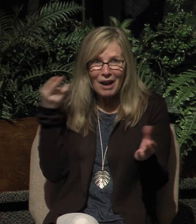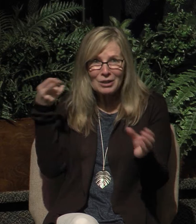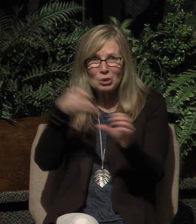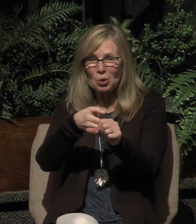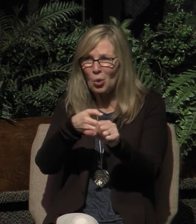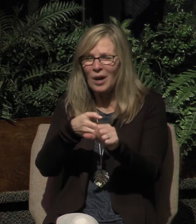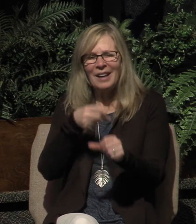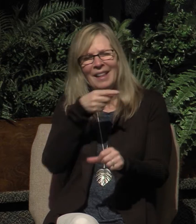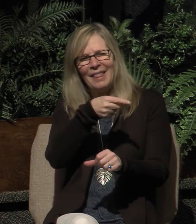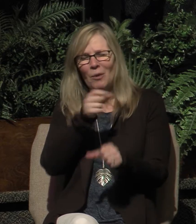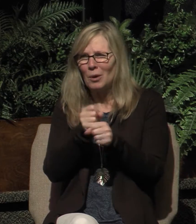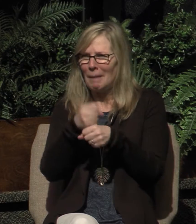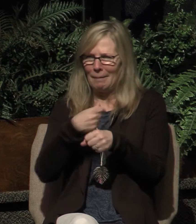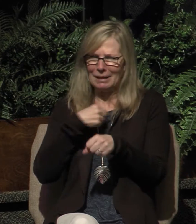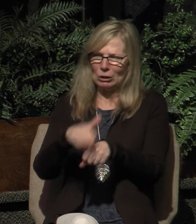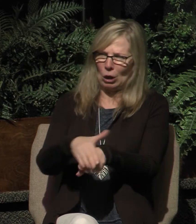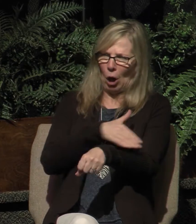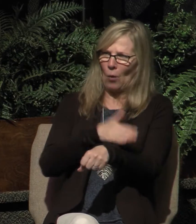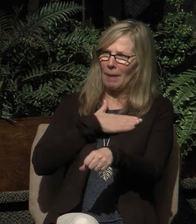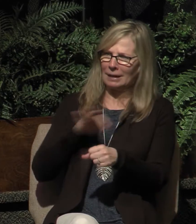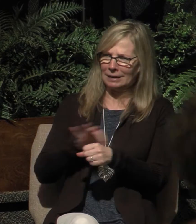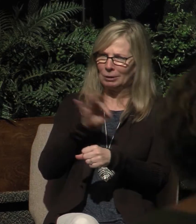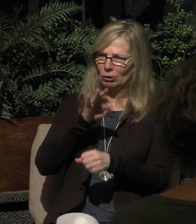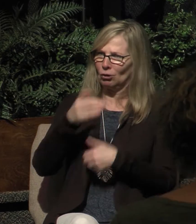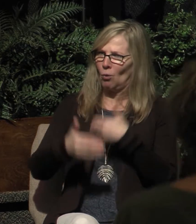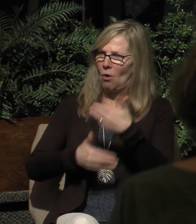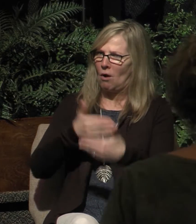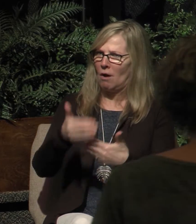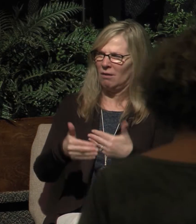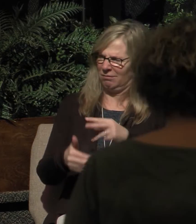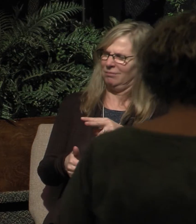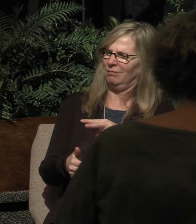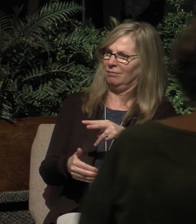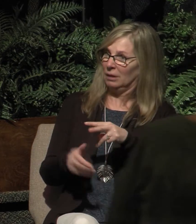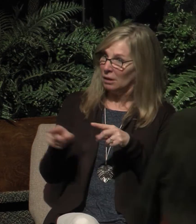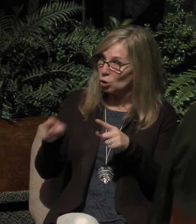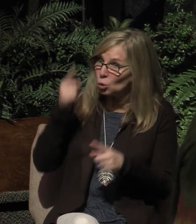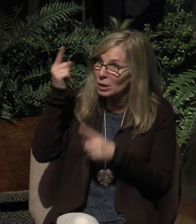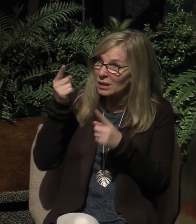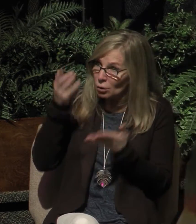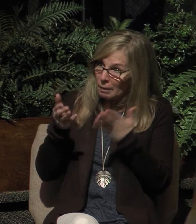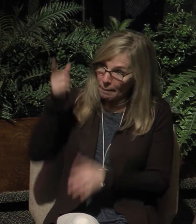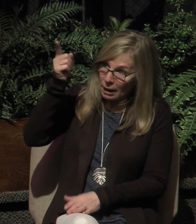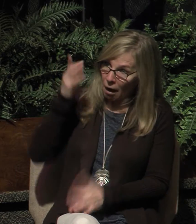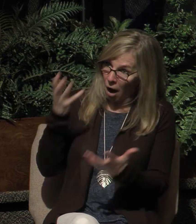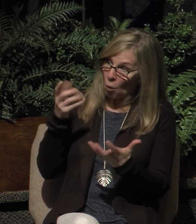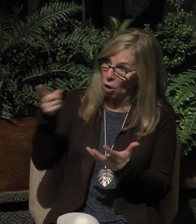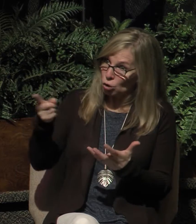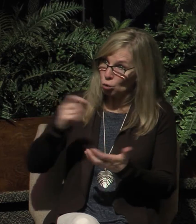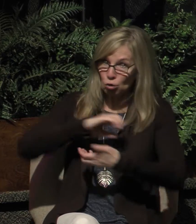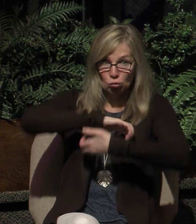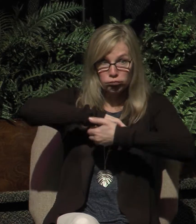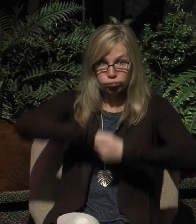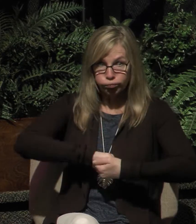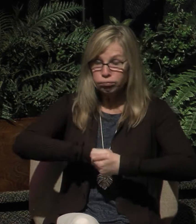just slow me down spiritually. I asked, have you ever considered that maybe God wants you to link arms with these people